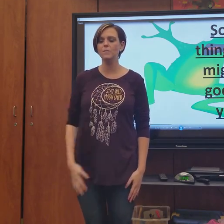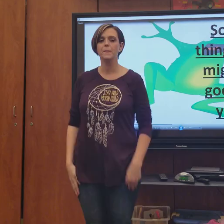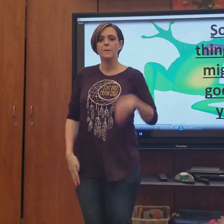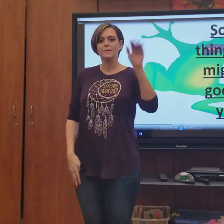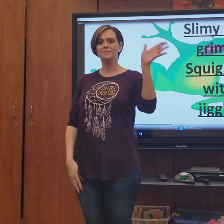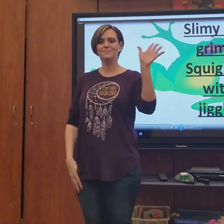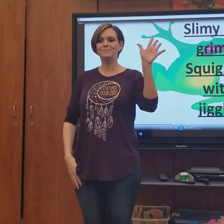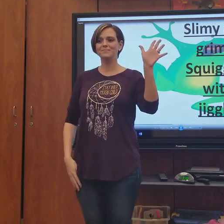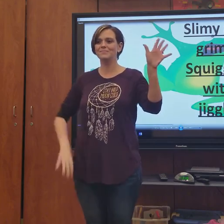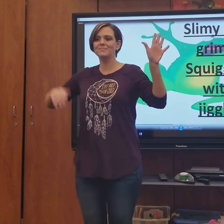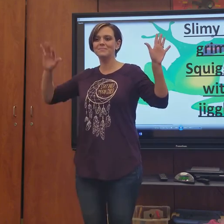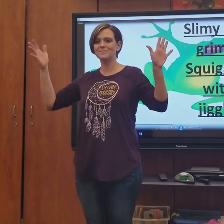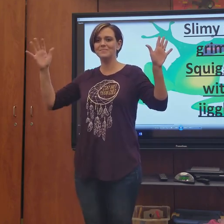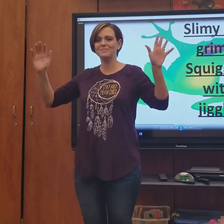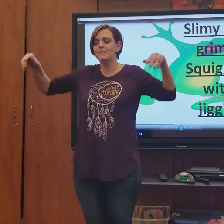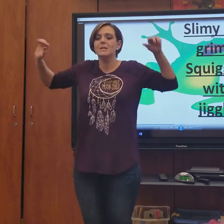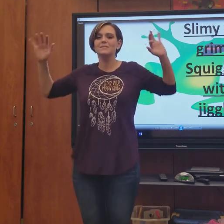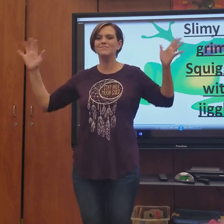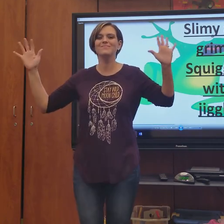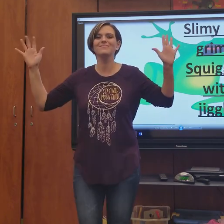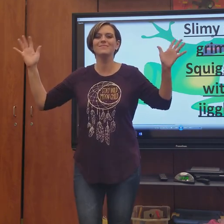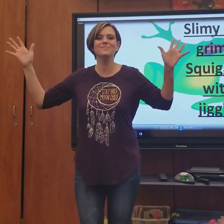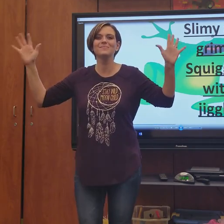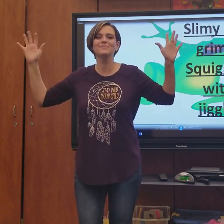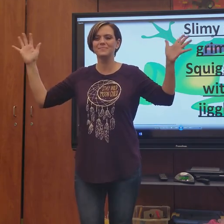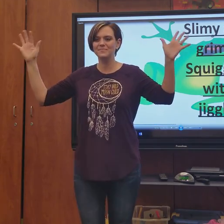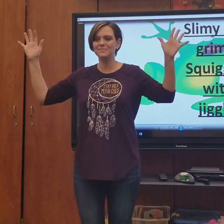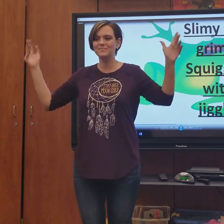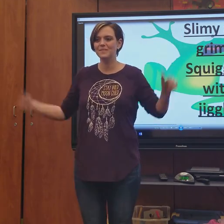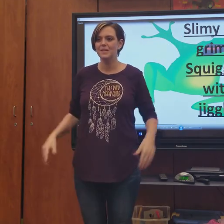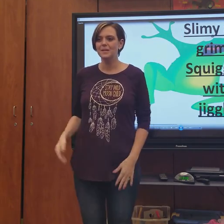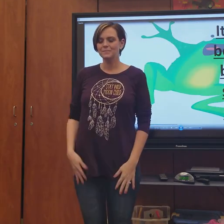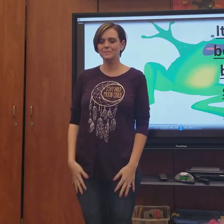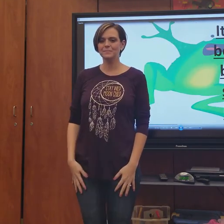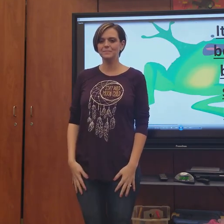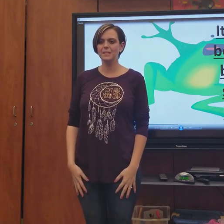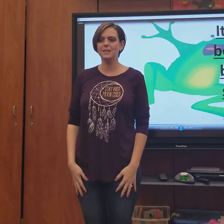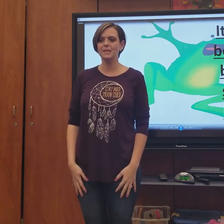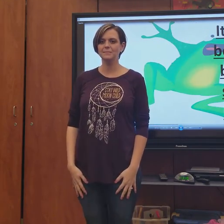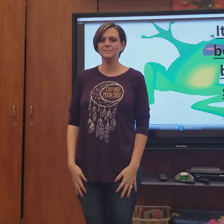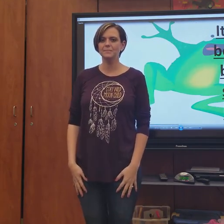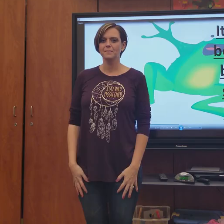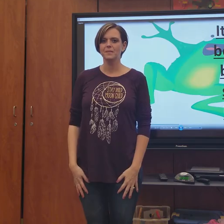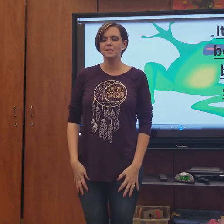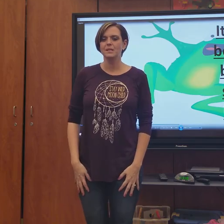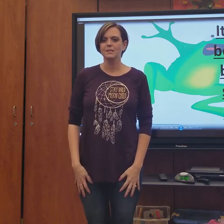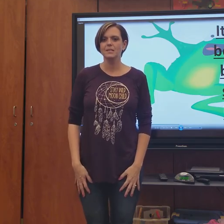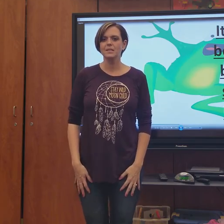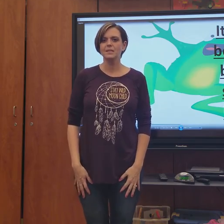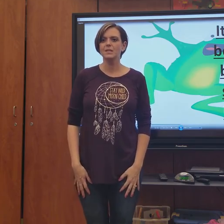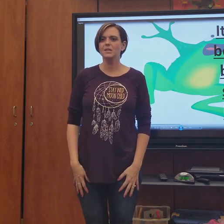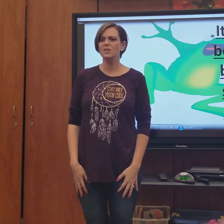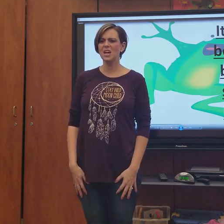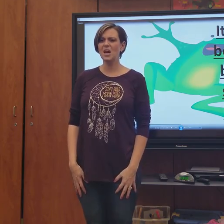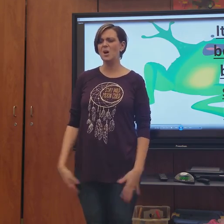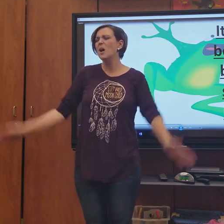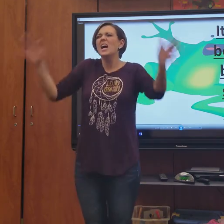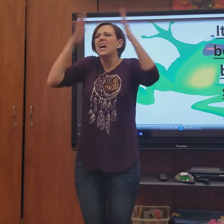Slimey and briney squiggles with a jiggle It might be good but we still don't